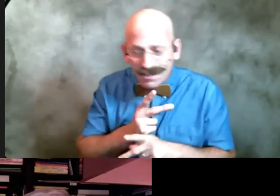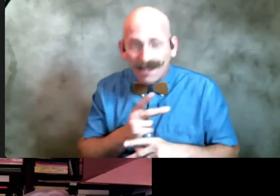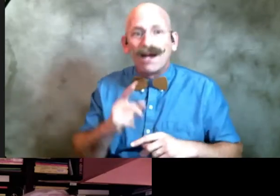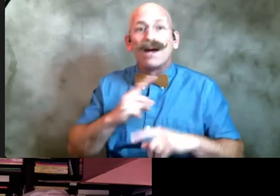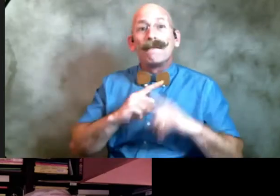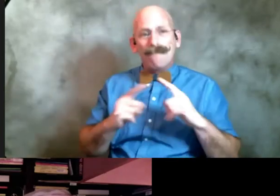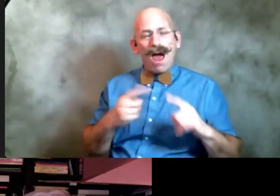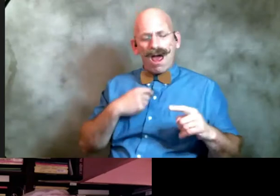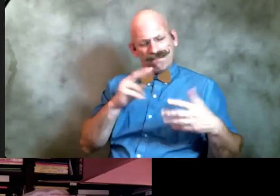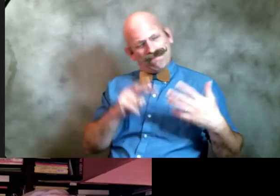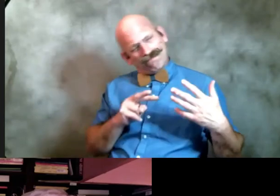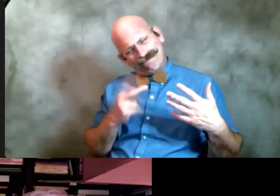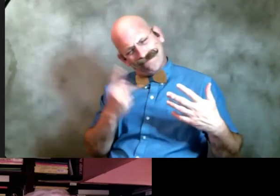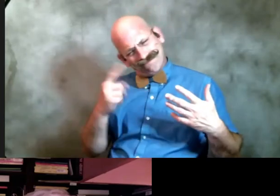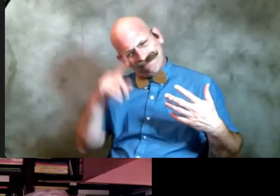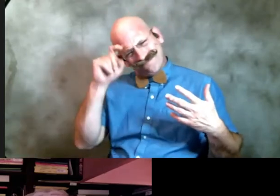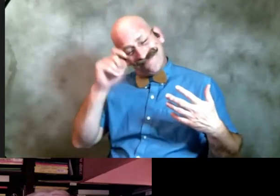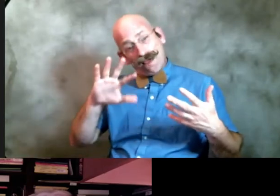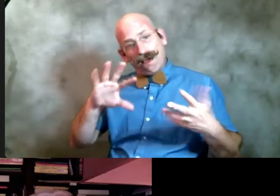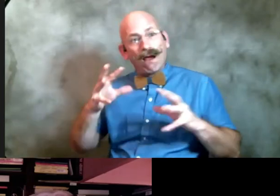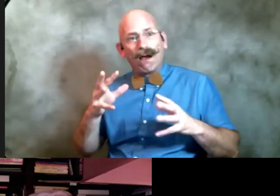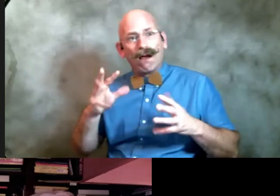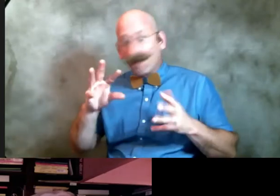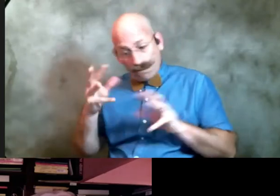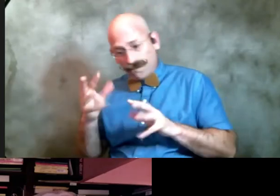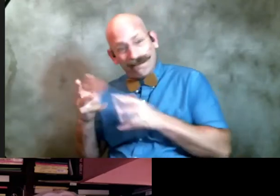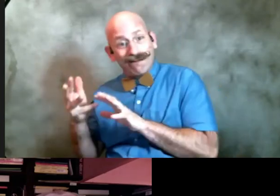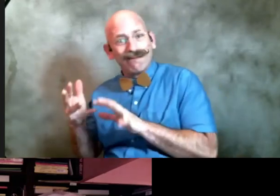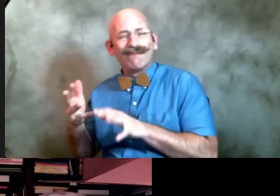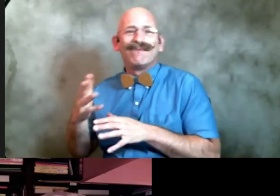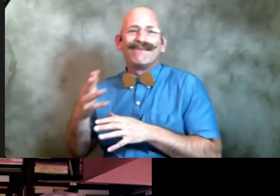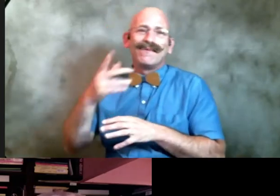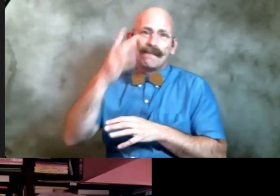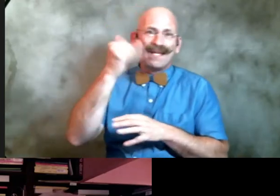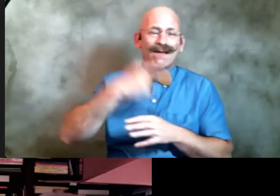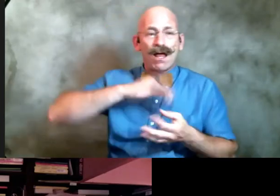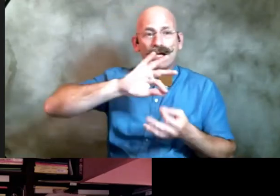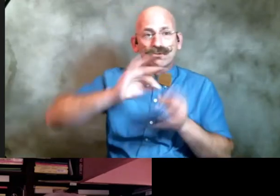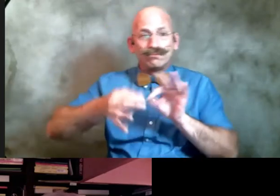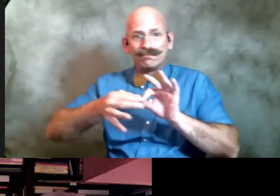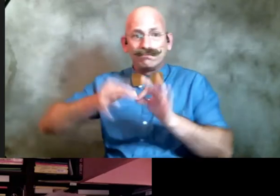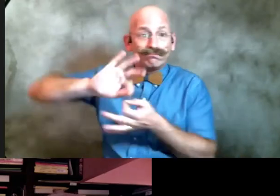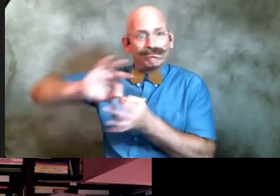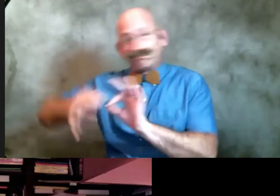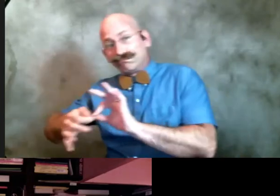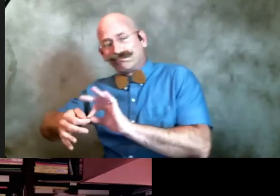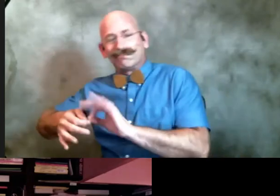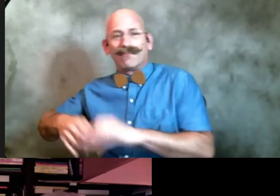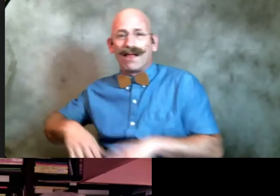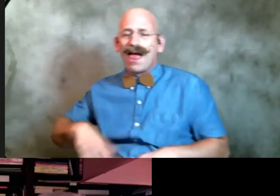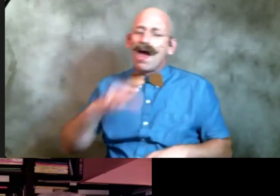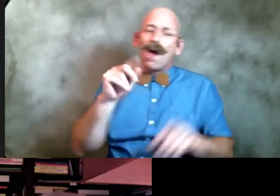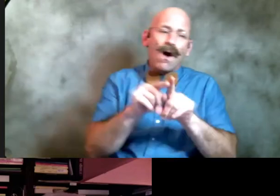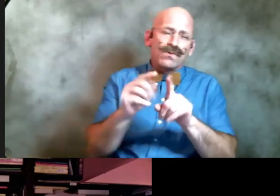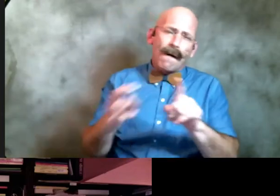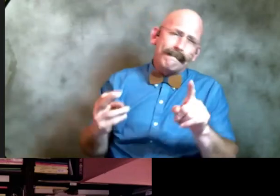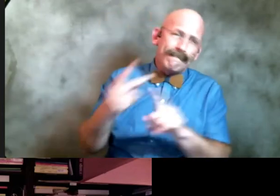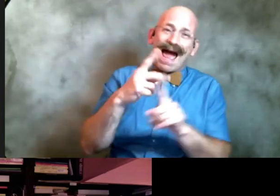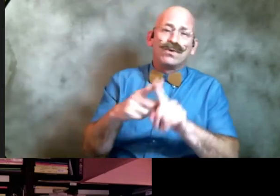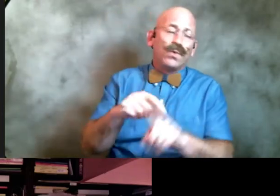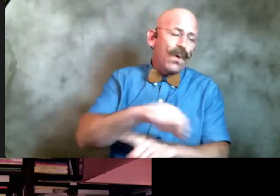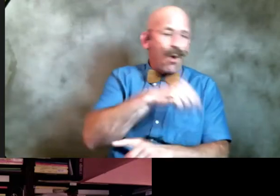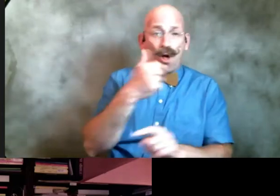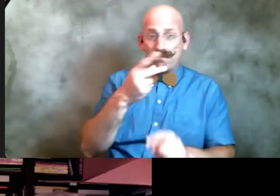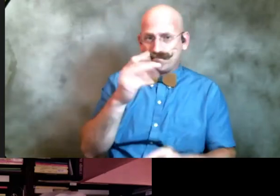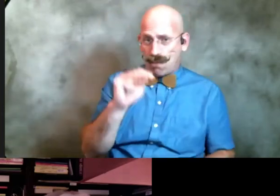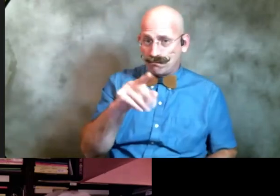has flipped and all of a sudden you flipped on me again so you get you get a kind of a multiplicity there i also wanted to go back to the previous one first of